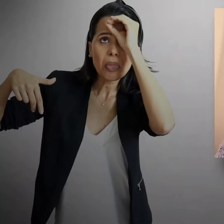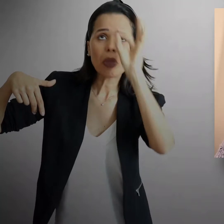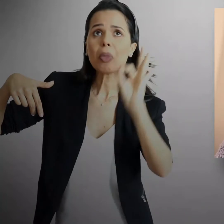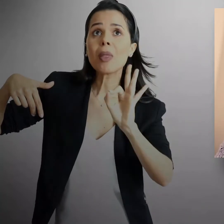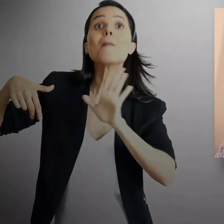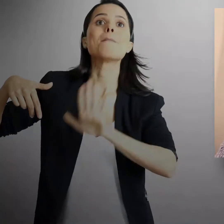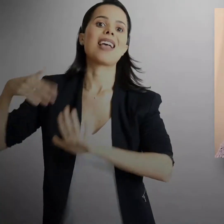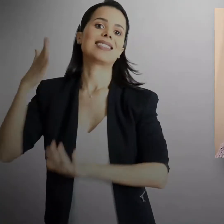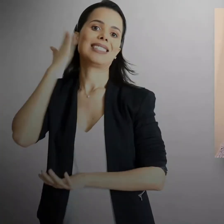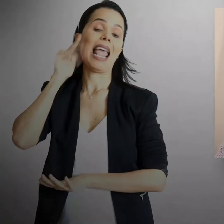it, but I know it's not noise.